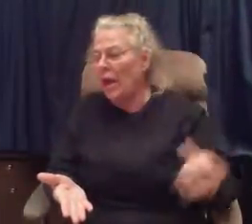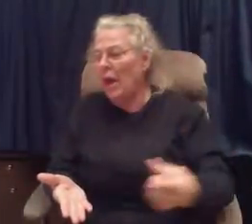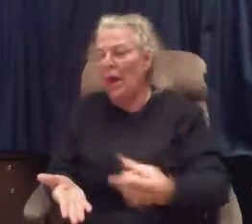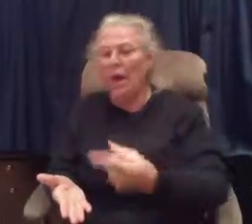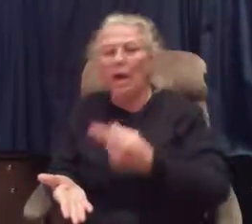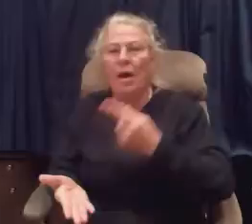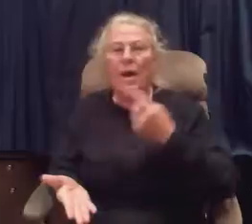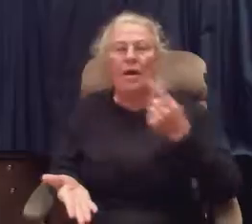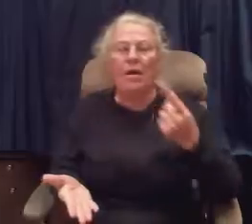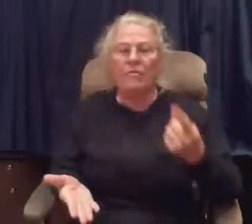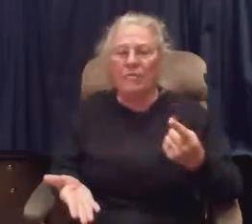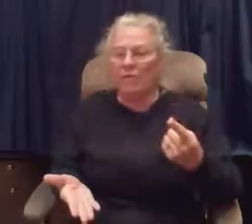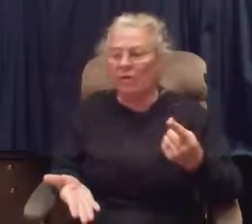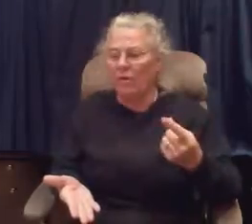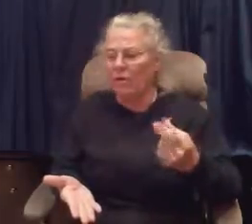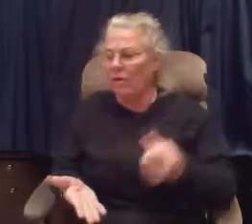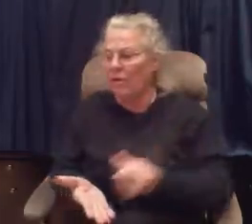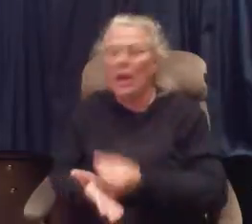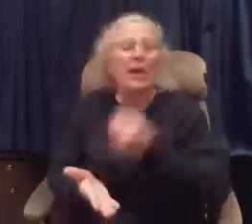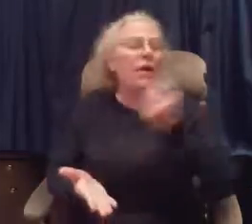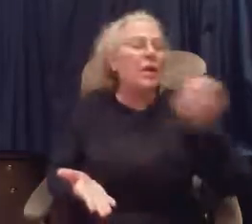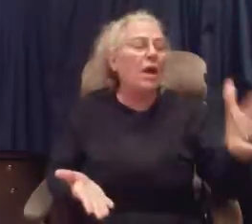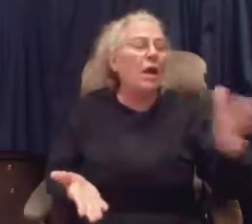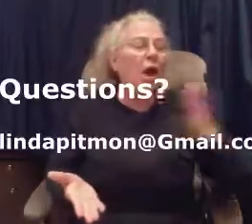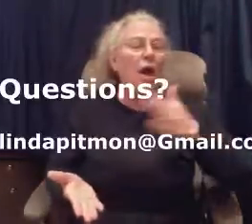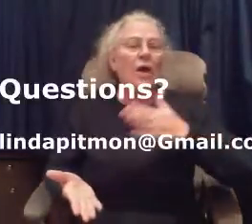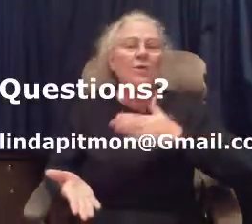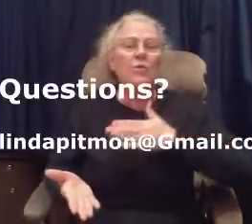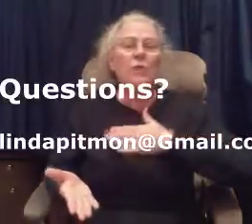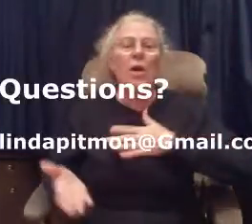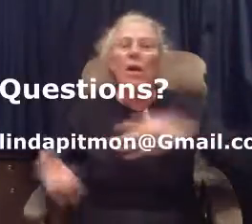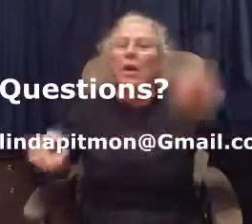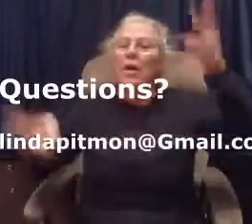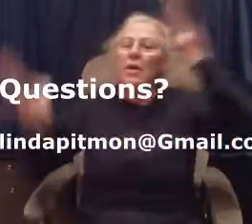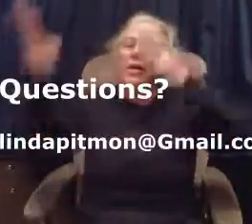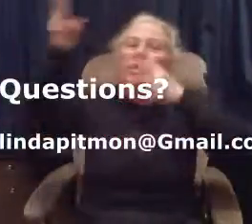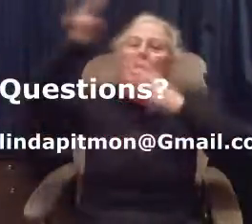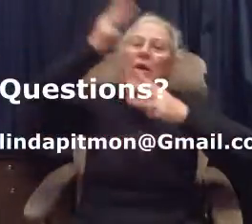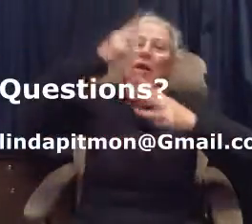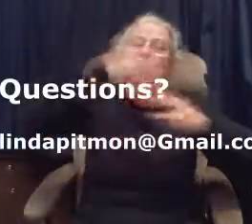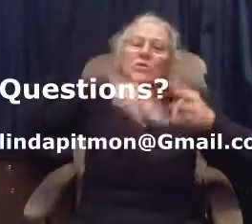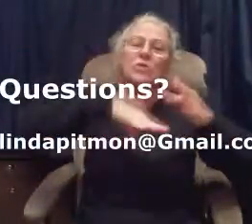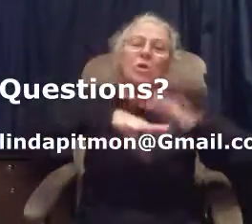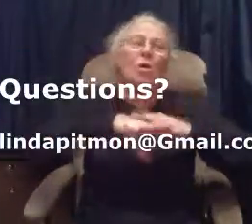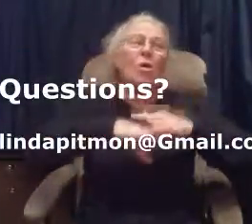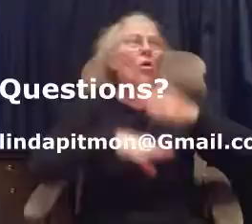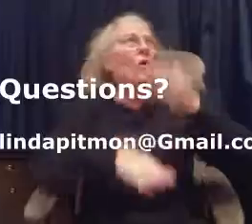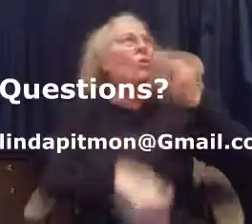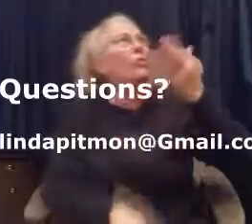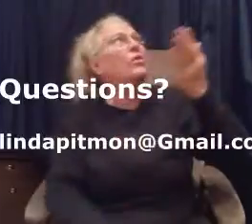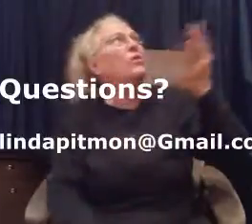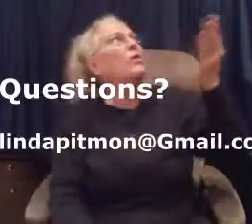cast my cares on thee.